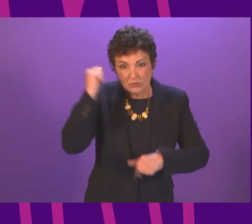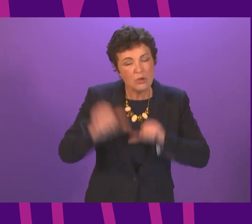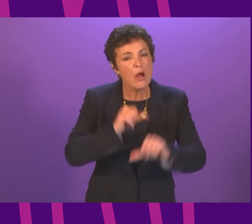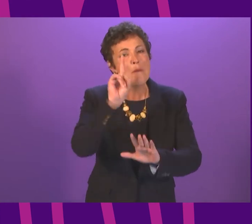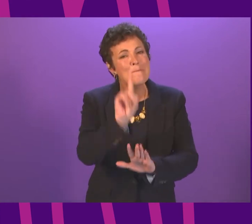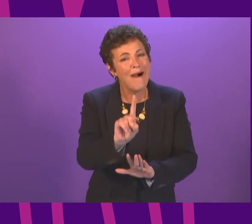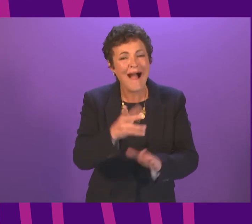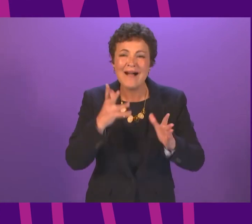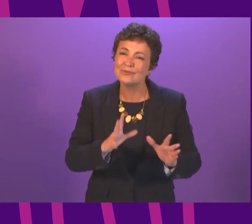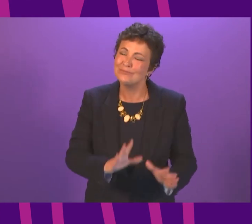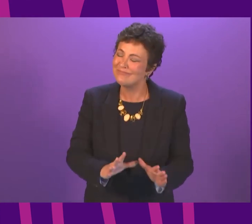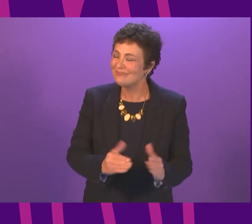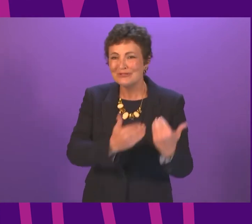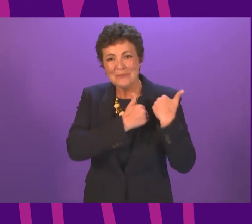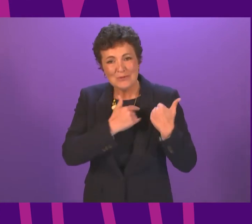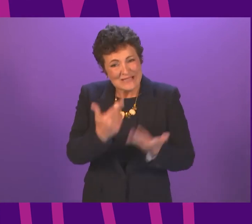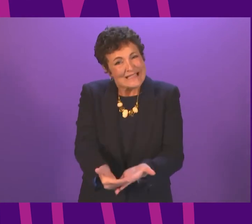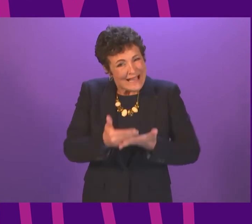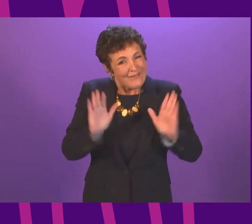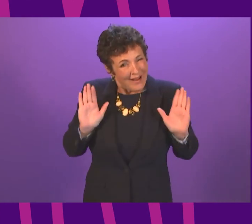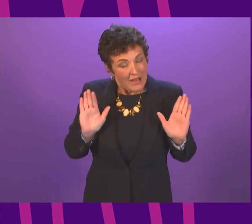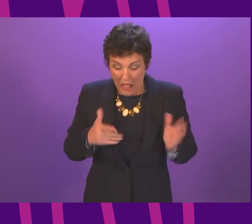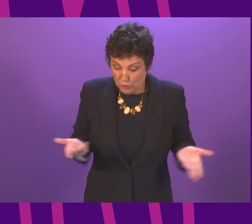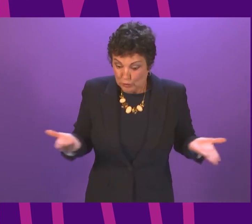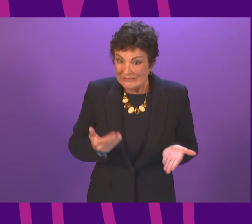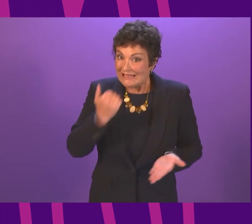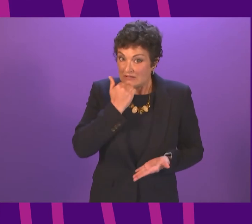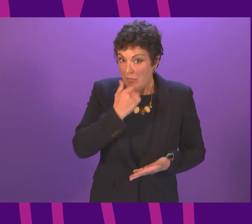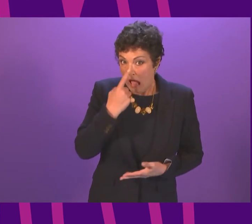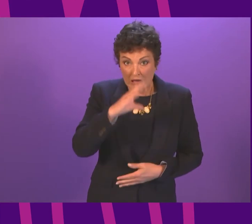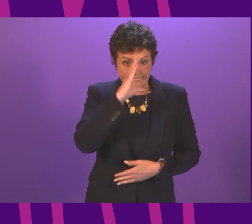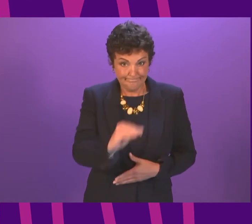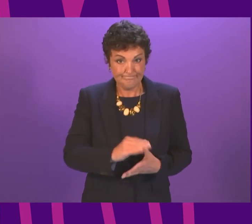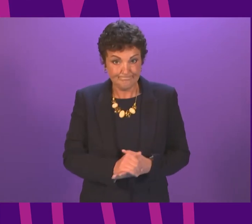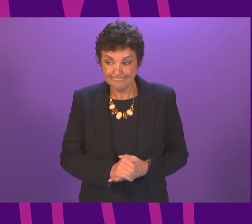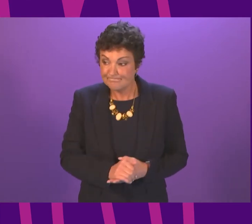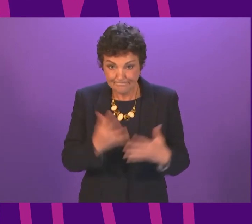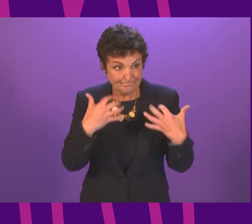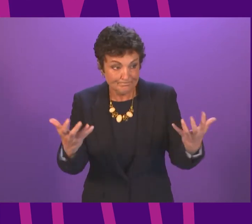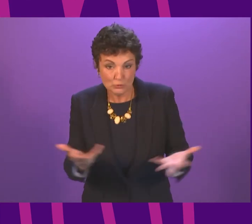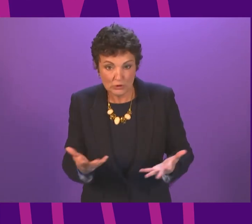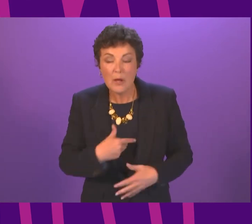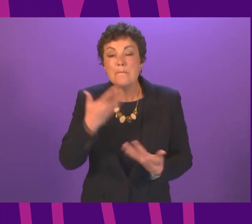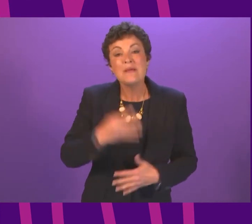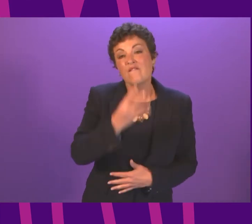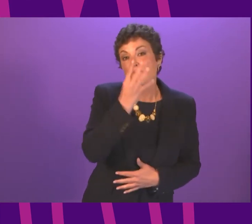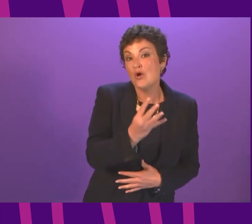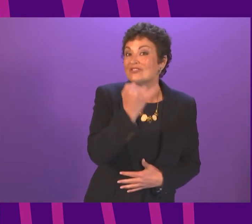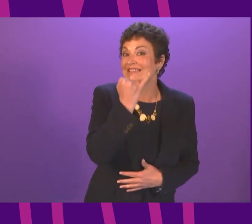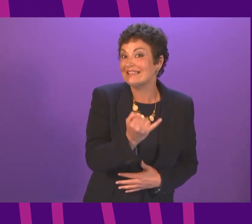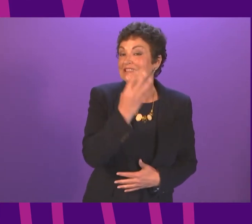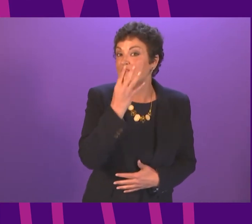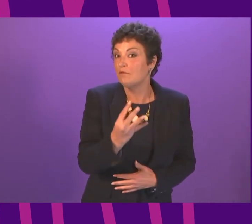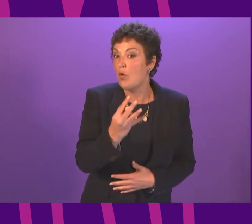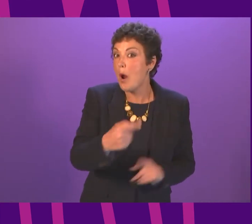got to be done responsibly and safely. In terms of today's numbers, I can tell the Chamber that there were 464